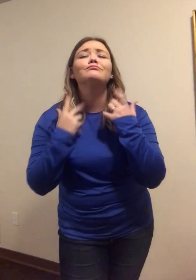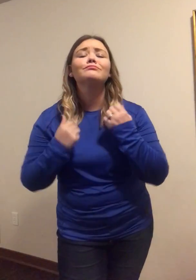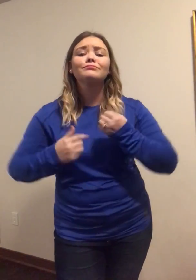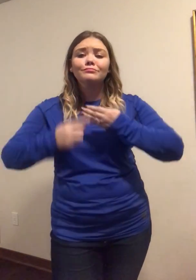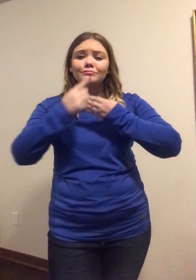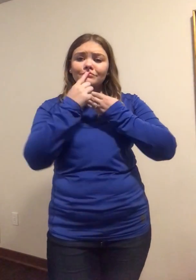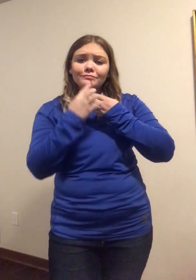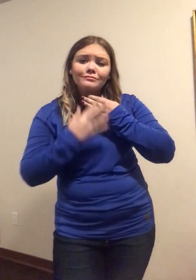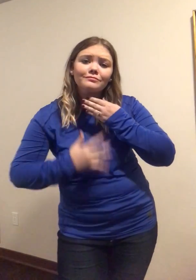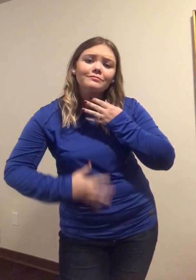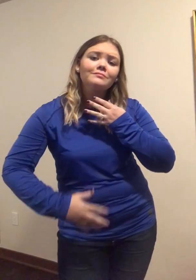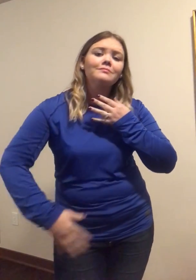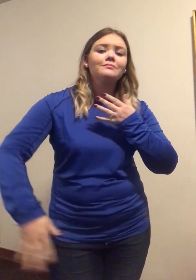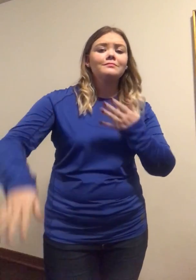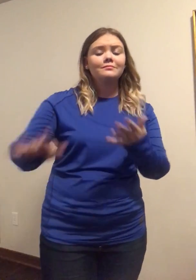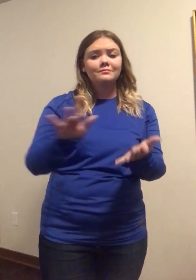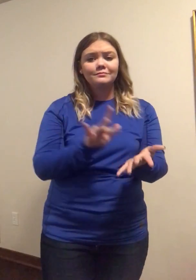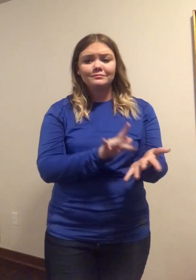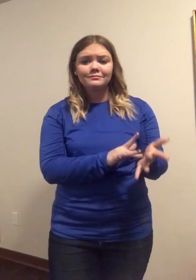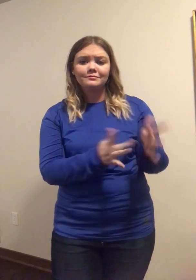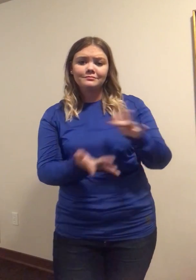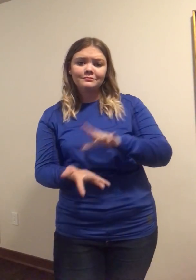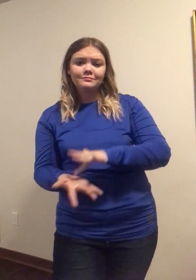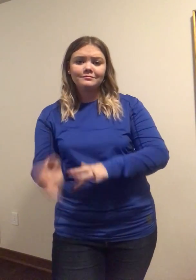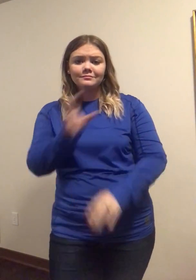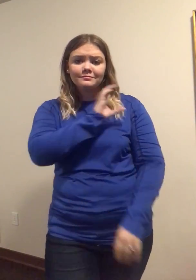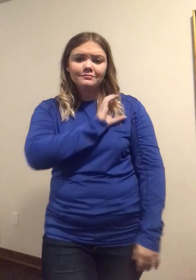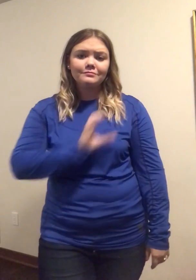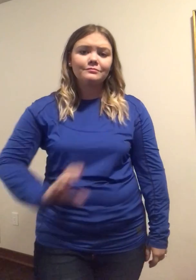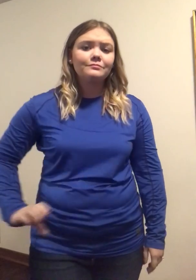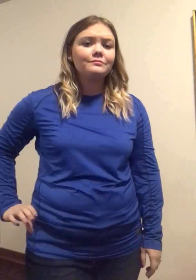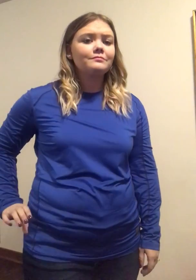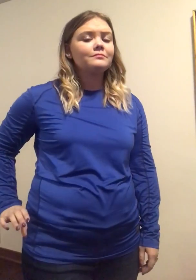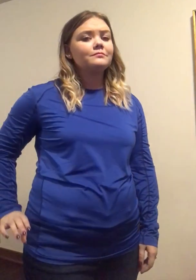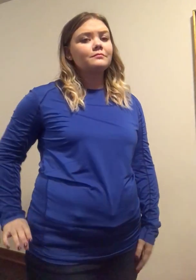precious blood of Jesus Christ.